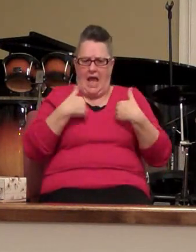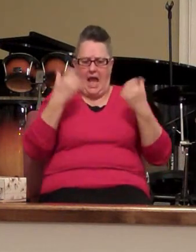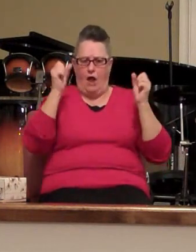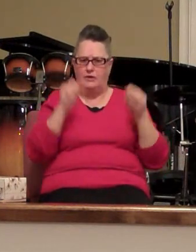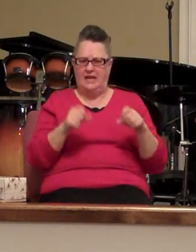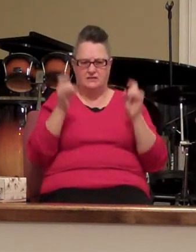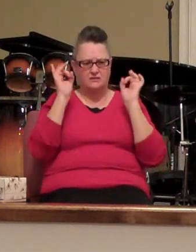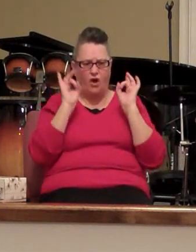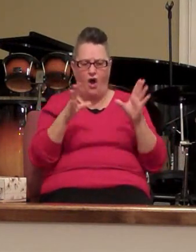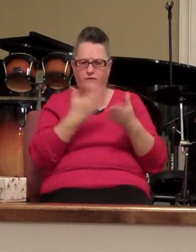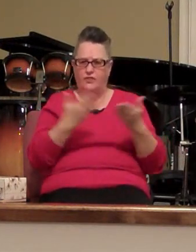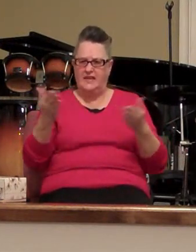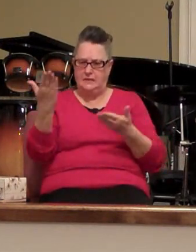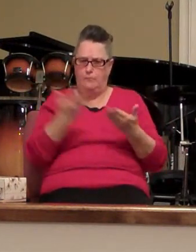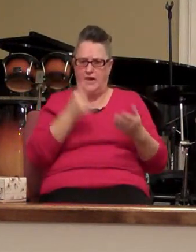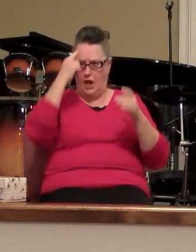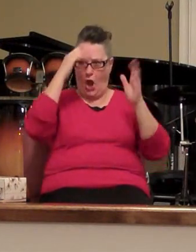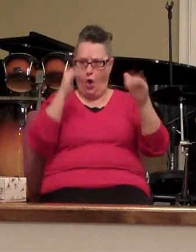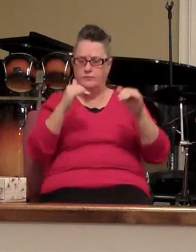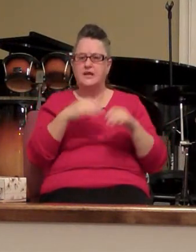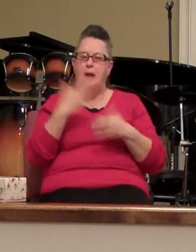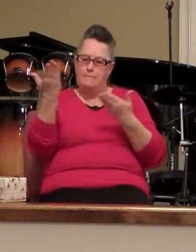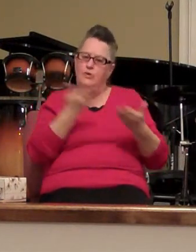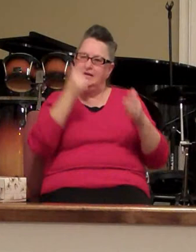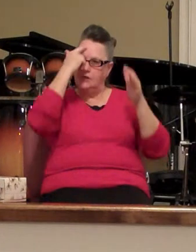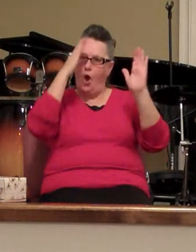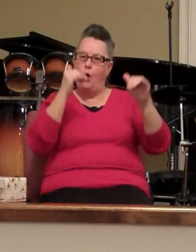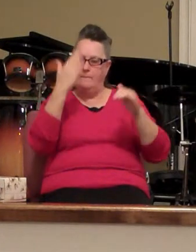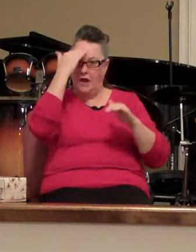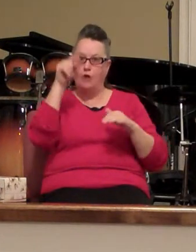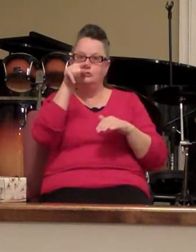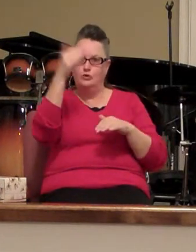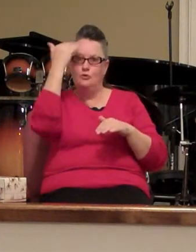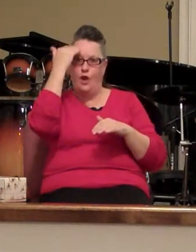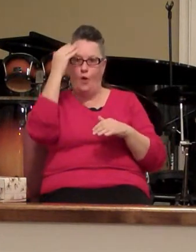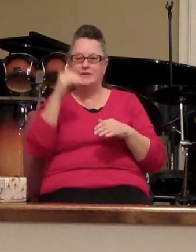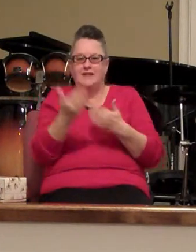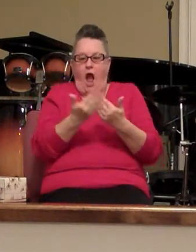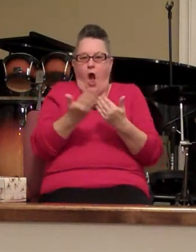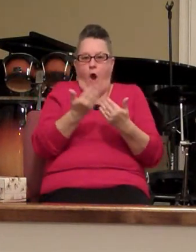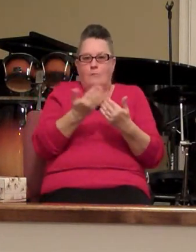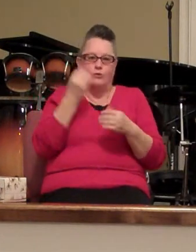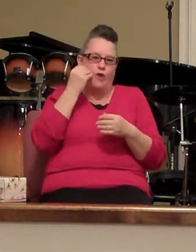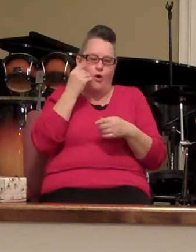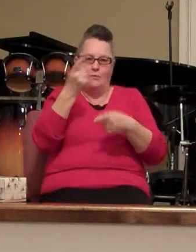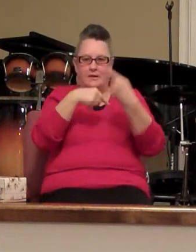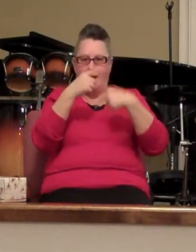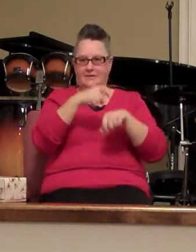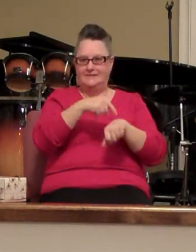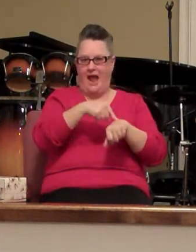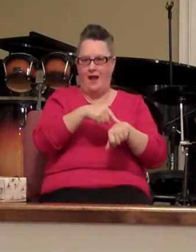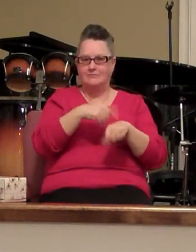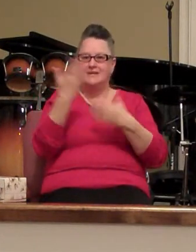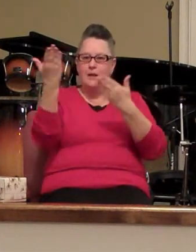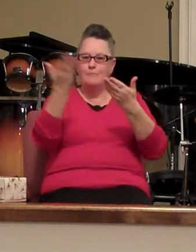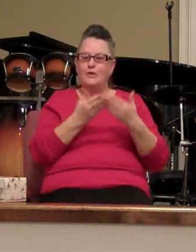things bring hope to anyone? It brings hope because we know it's almost all coming time. It brings us hope because